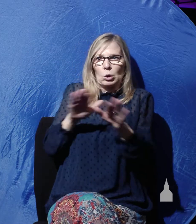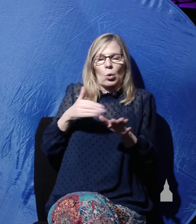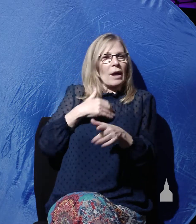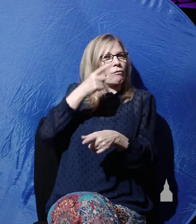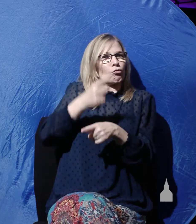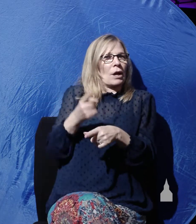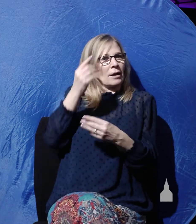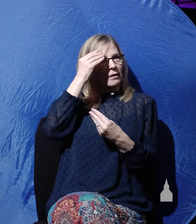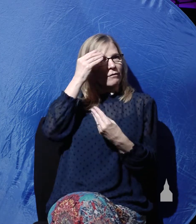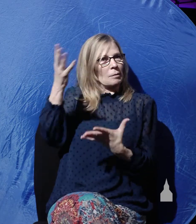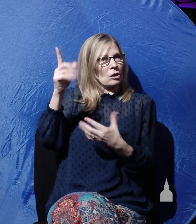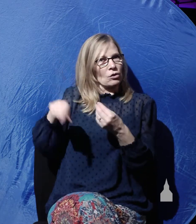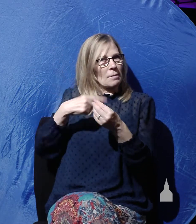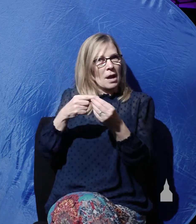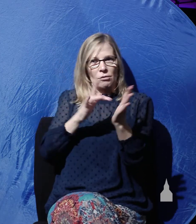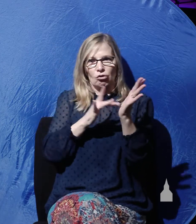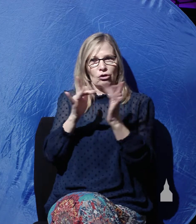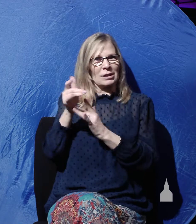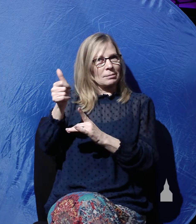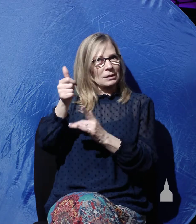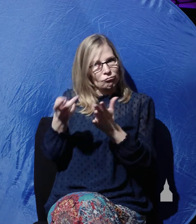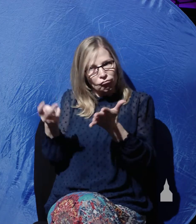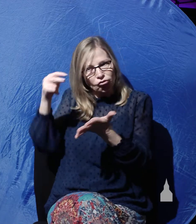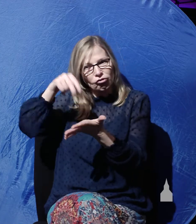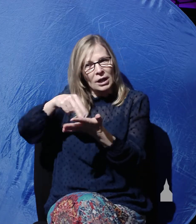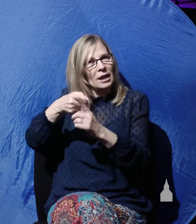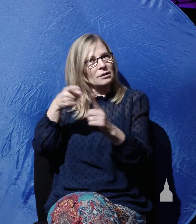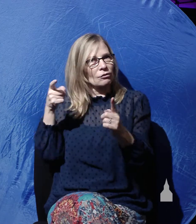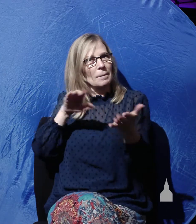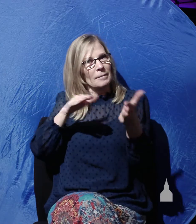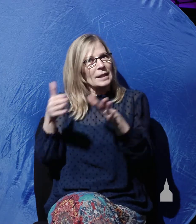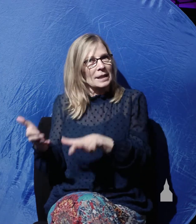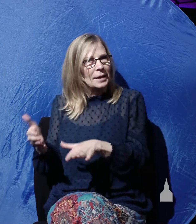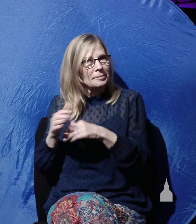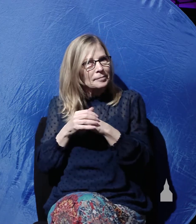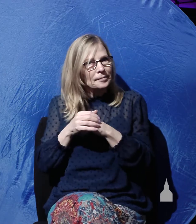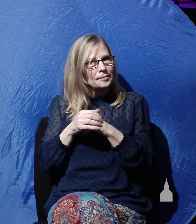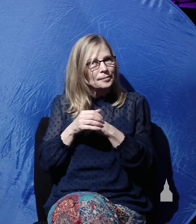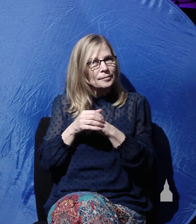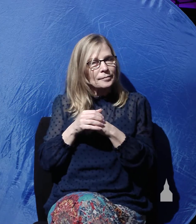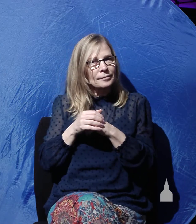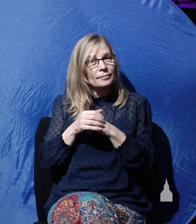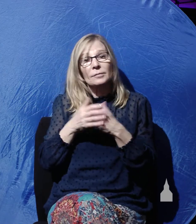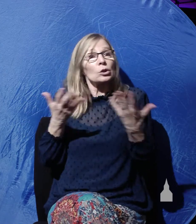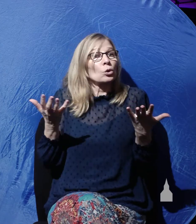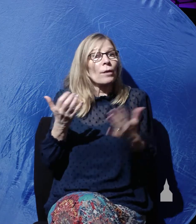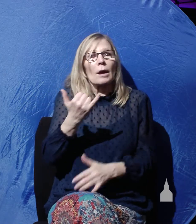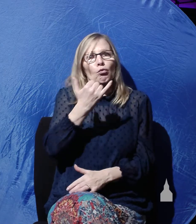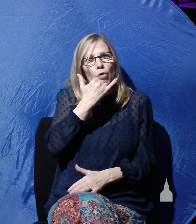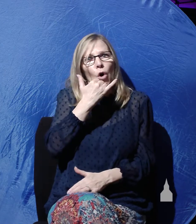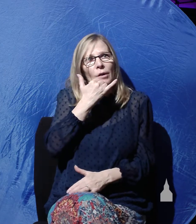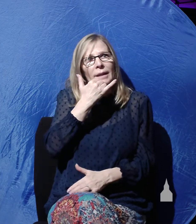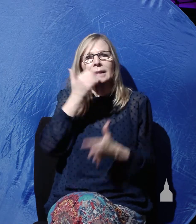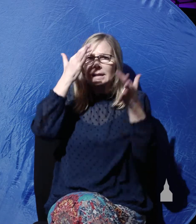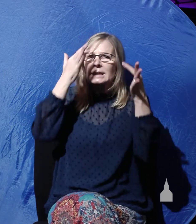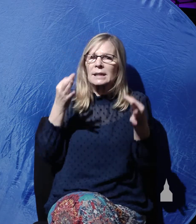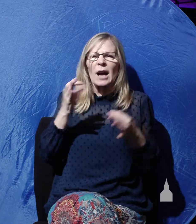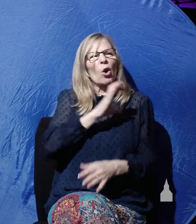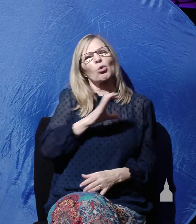information about Jesus being raised from the dead. And so, they've wrongly concluded that Christianity is just, well, it's just